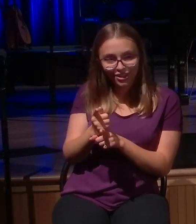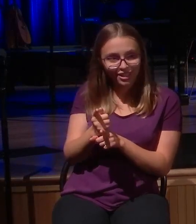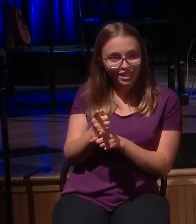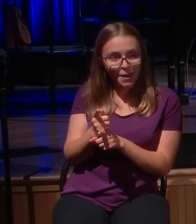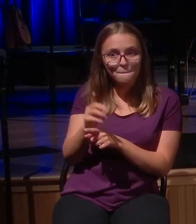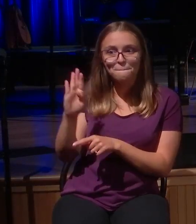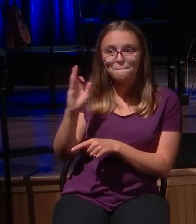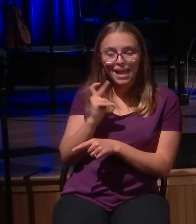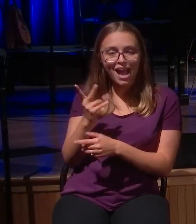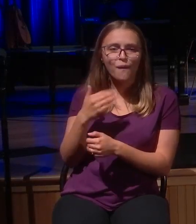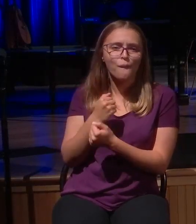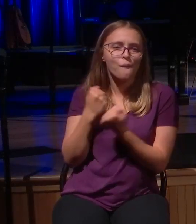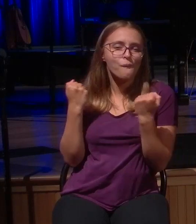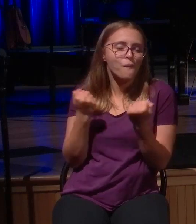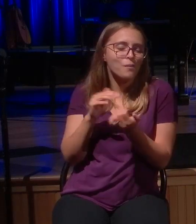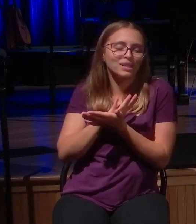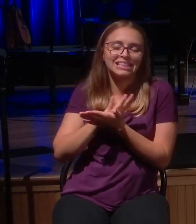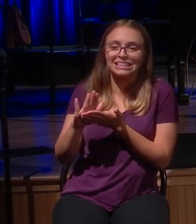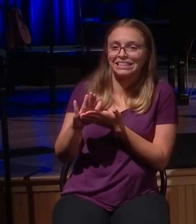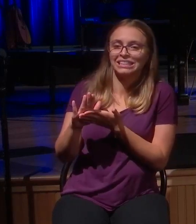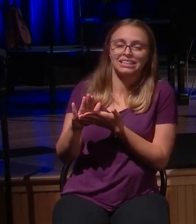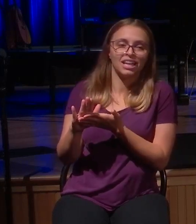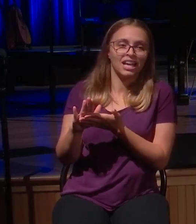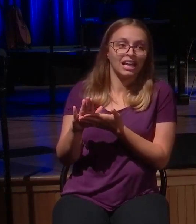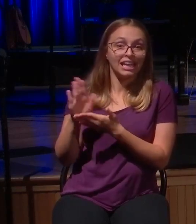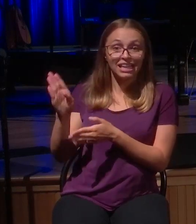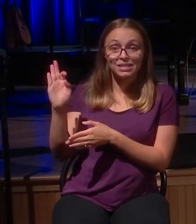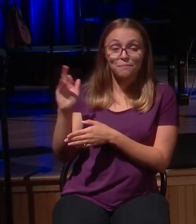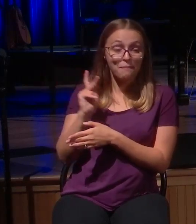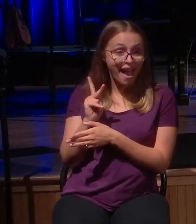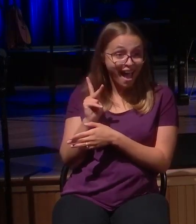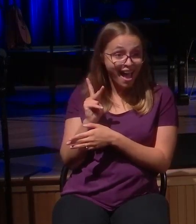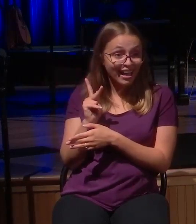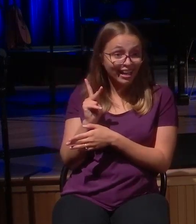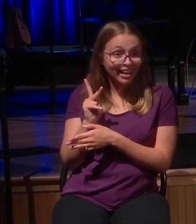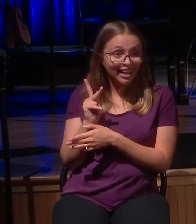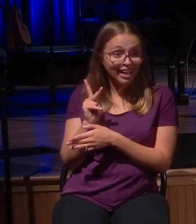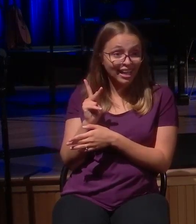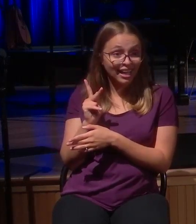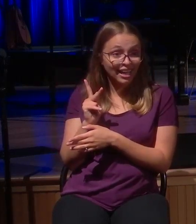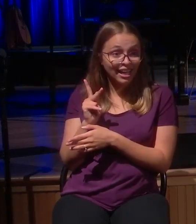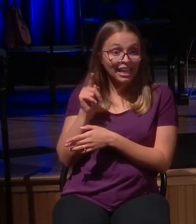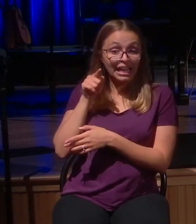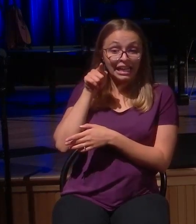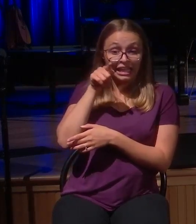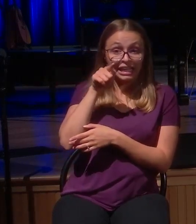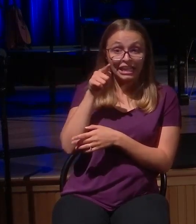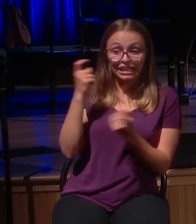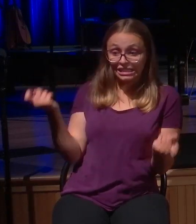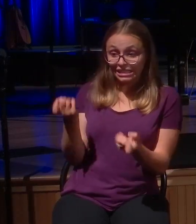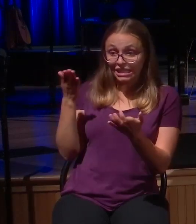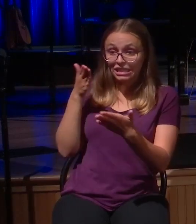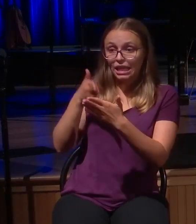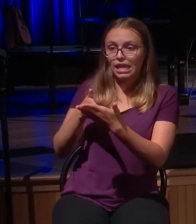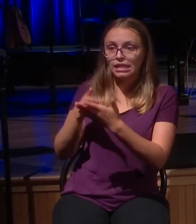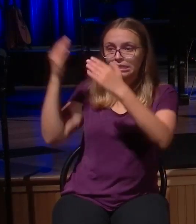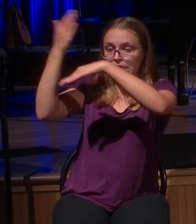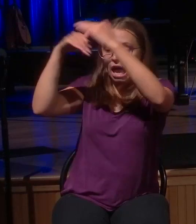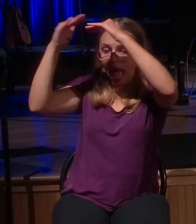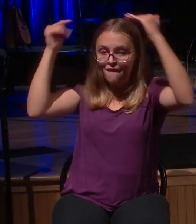He's back from the reckless living. He's back from the rebellion. He came back. He said, I sinned against heaven and I sinned against you. And your father put